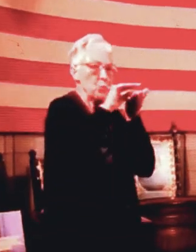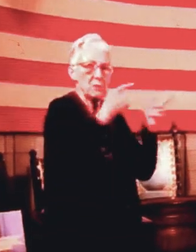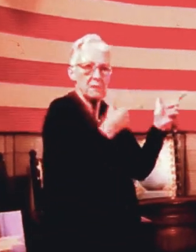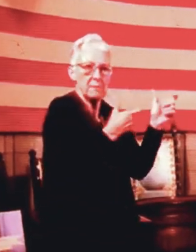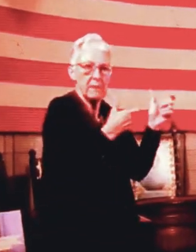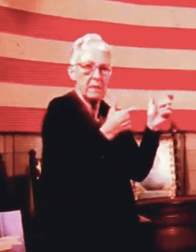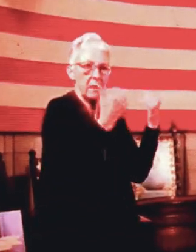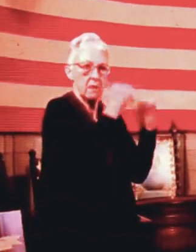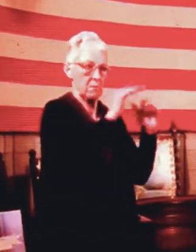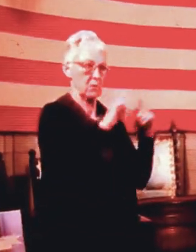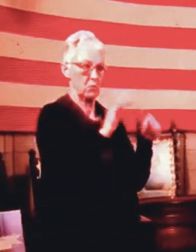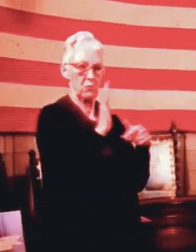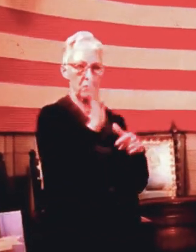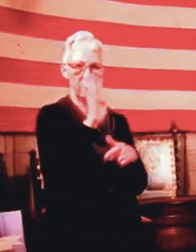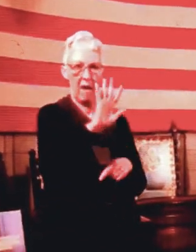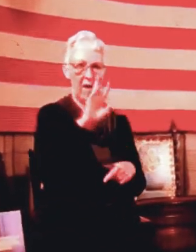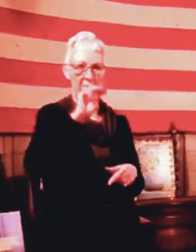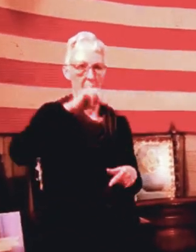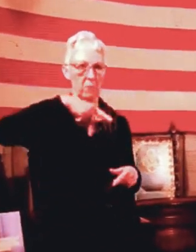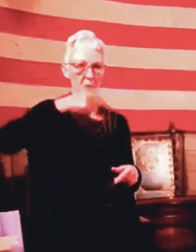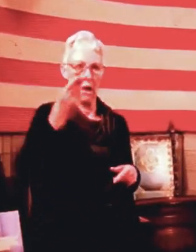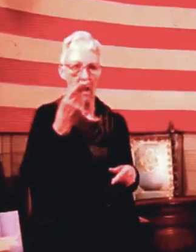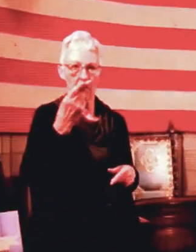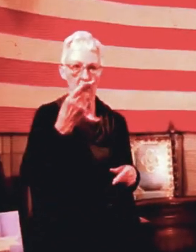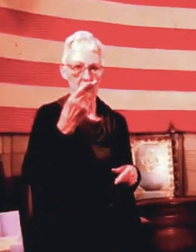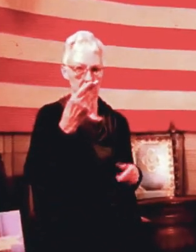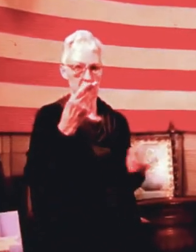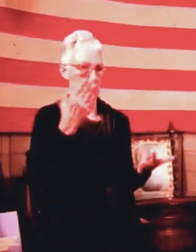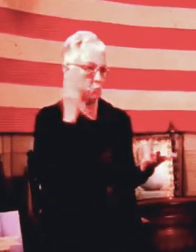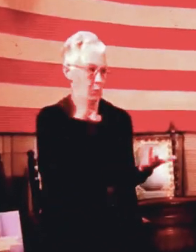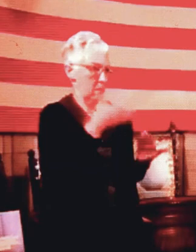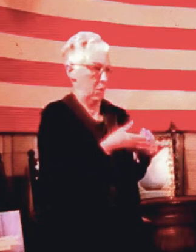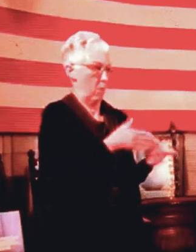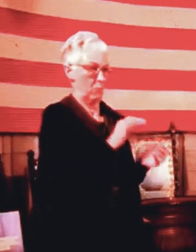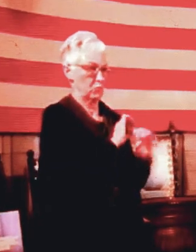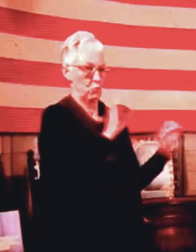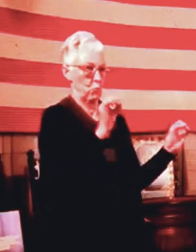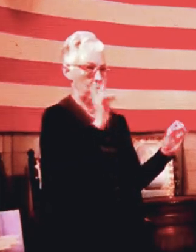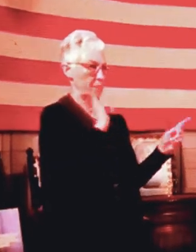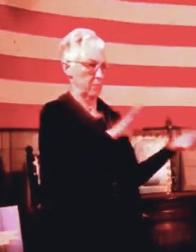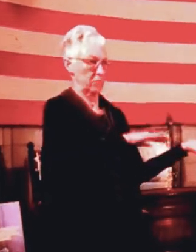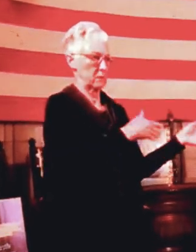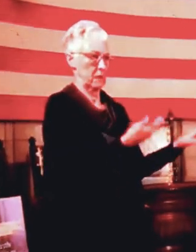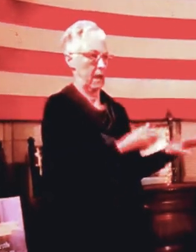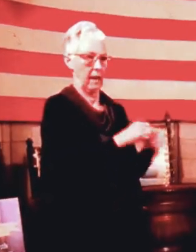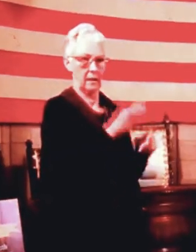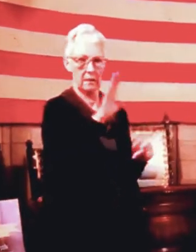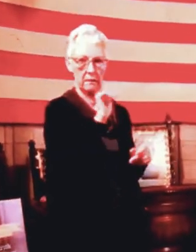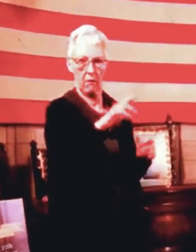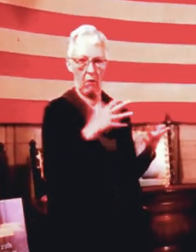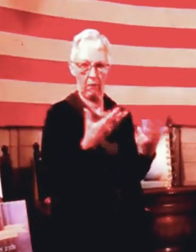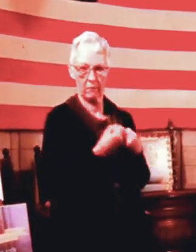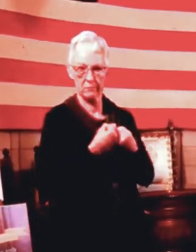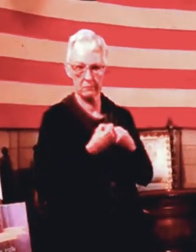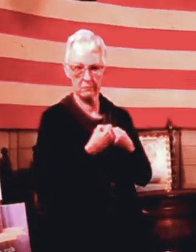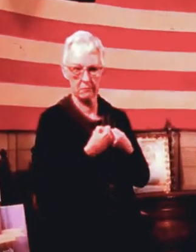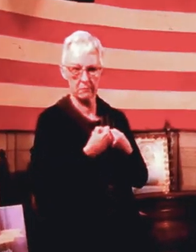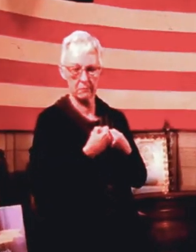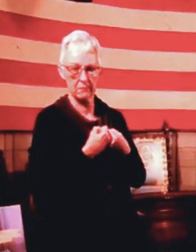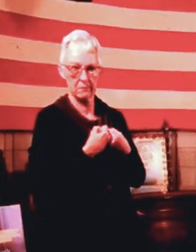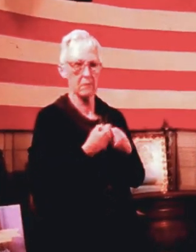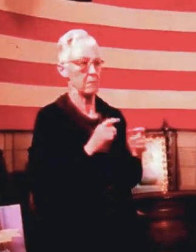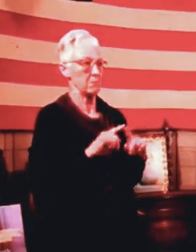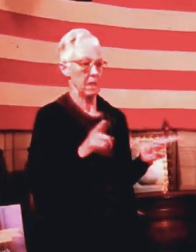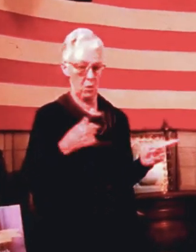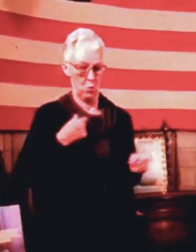But we don't do that. But essentially, if you want to think about it this way, we've done that for our society by all the restrictions we put in